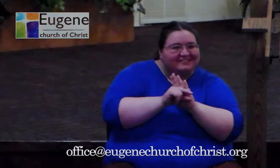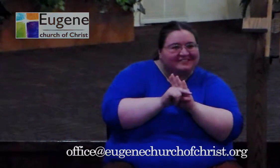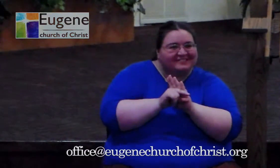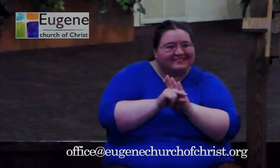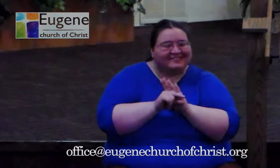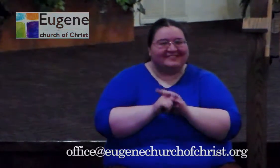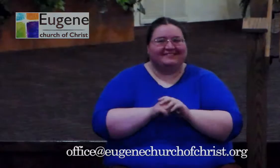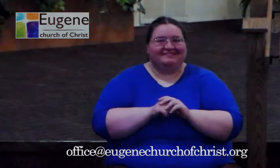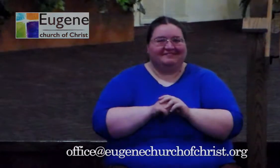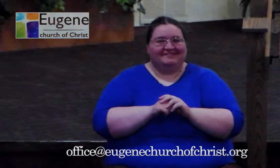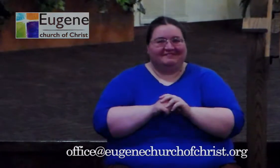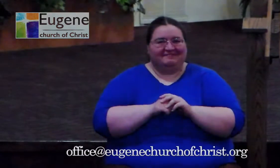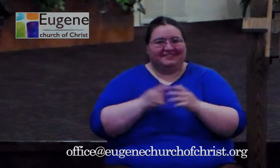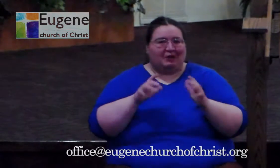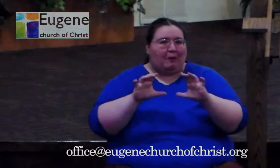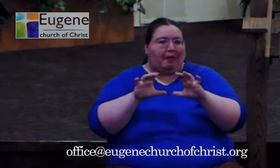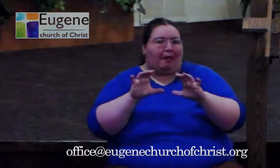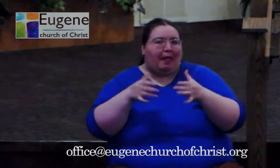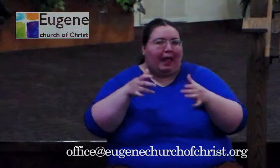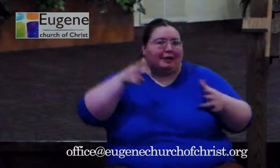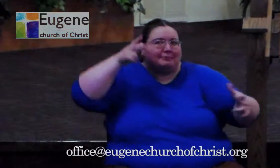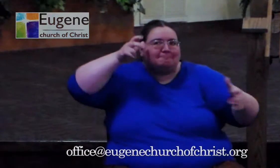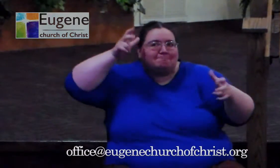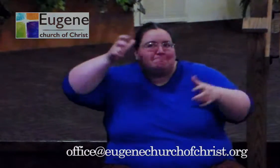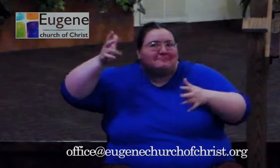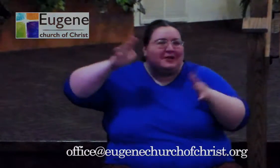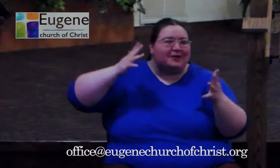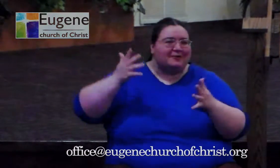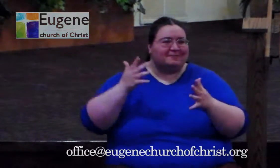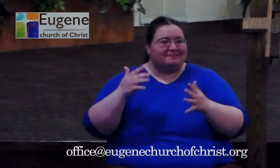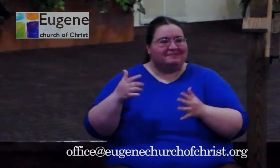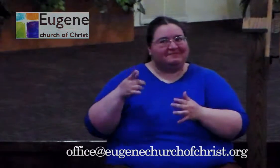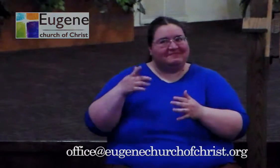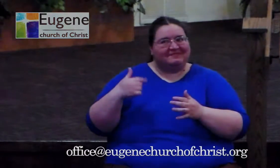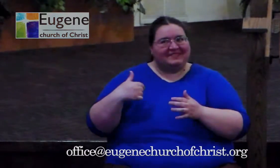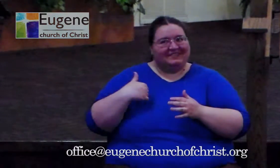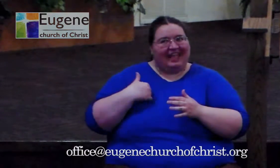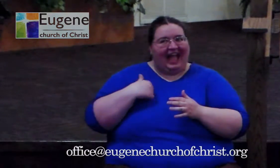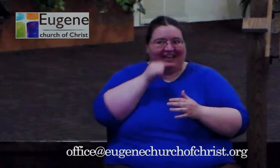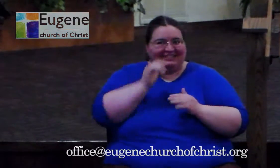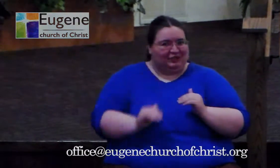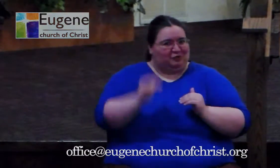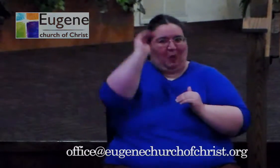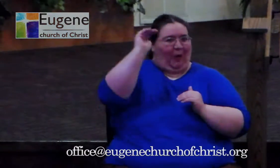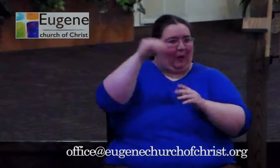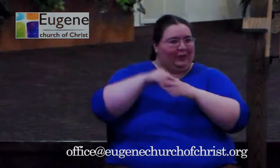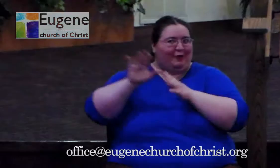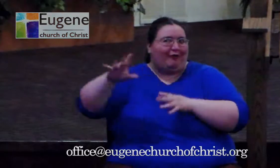class and doing whatever I was doing. And I've never gotten past that. And even for Jesus, the son of God,